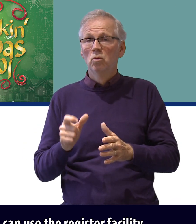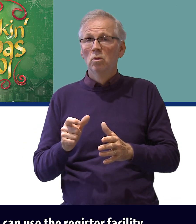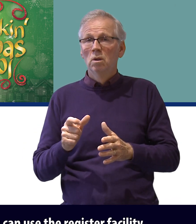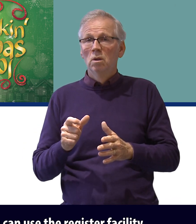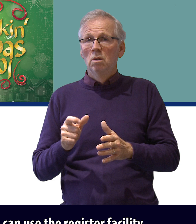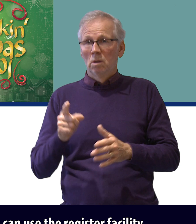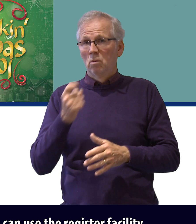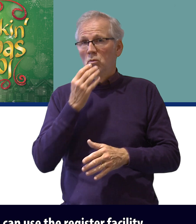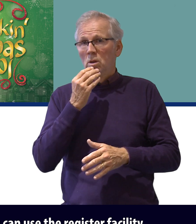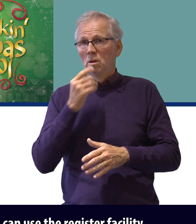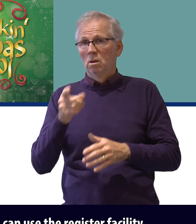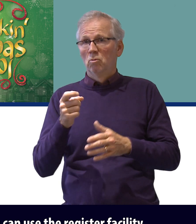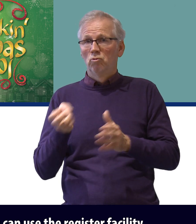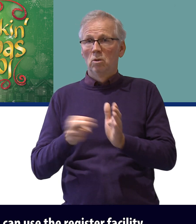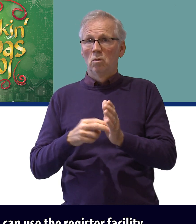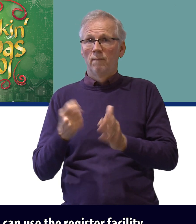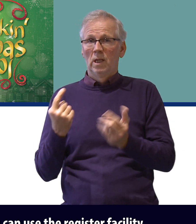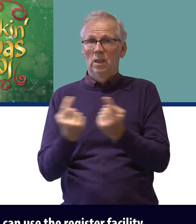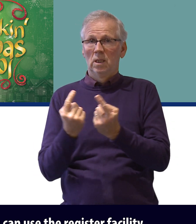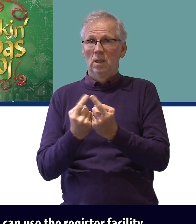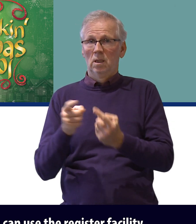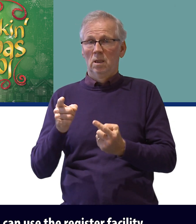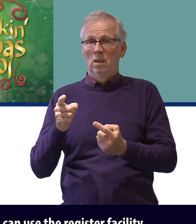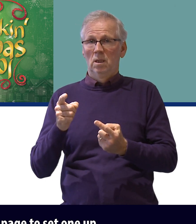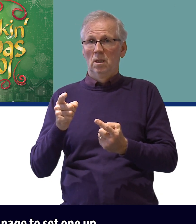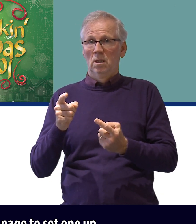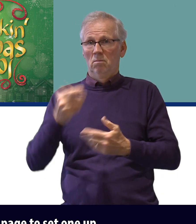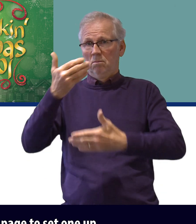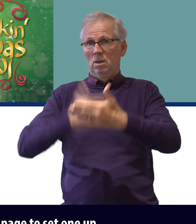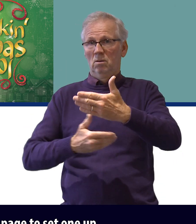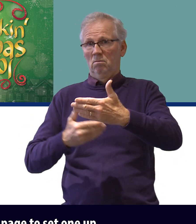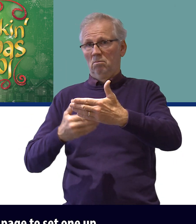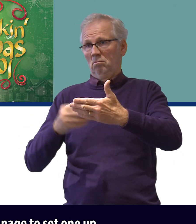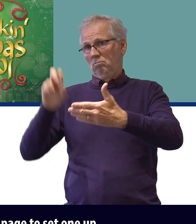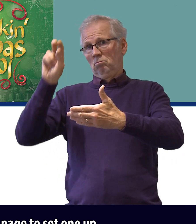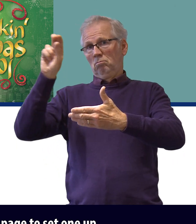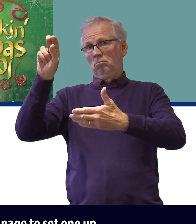you can use the register facility at the top of the box office page to set one up